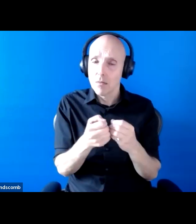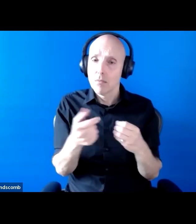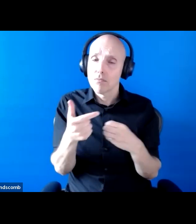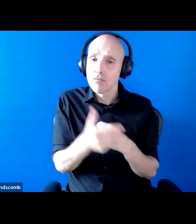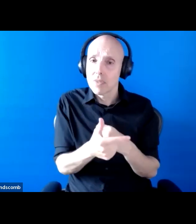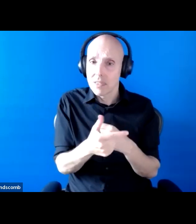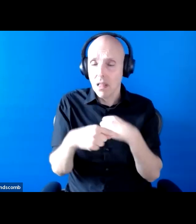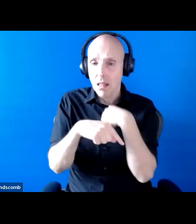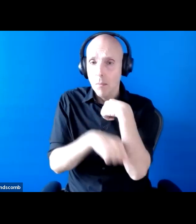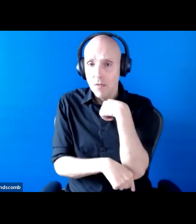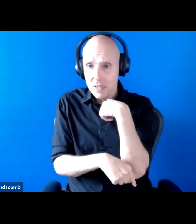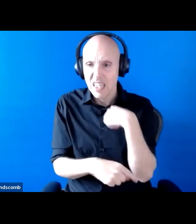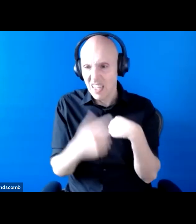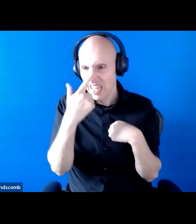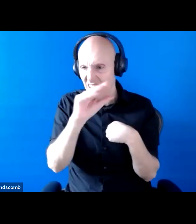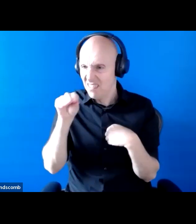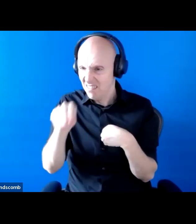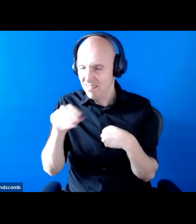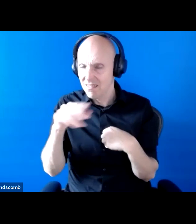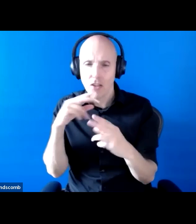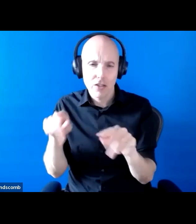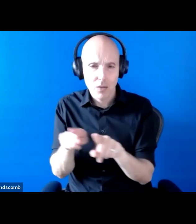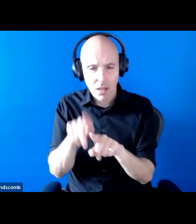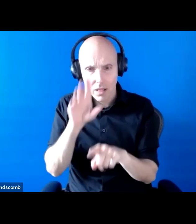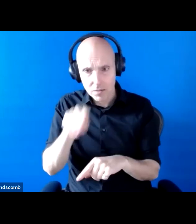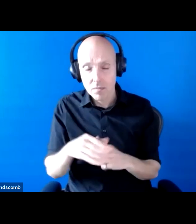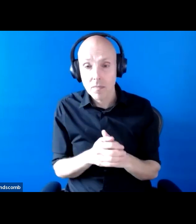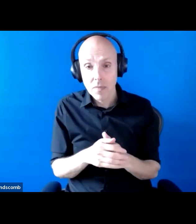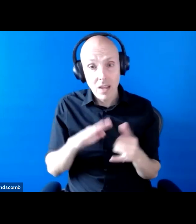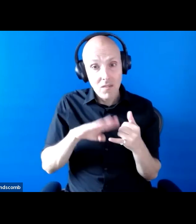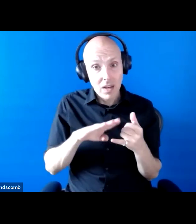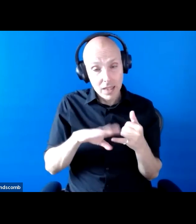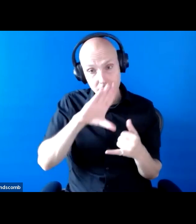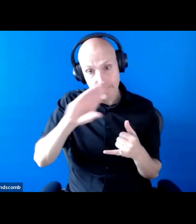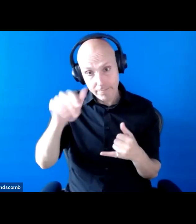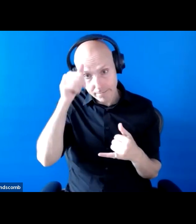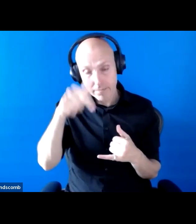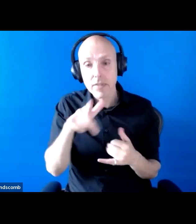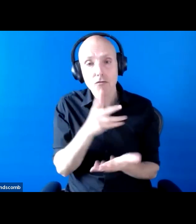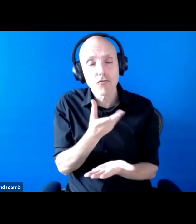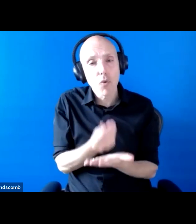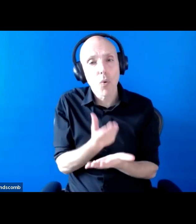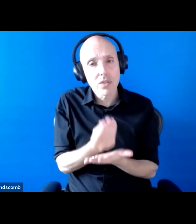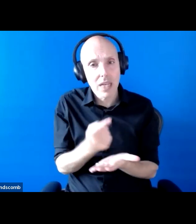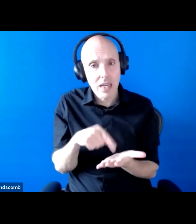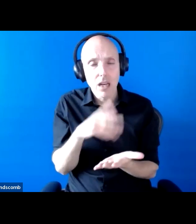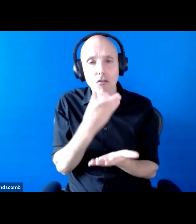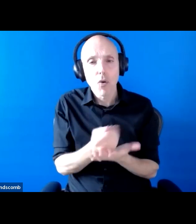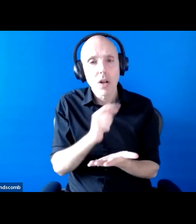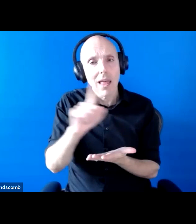chat window. And finally, just a reminder, this webinar is being recorded and the recording will be shared online so just to